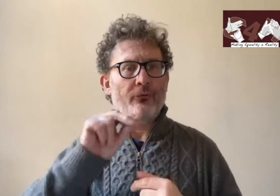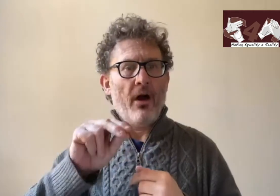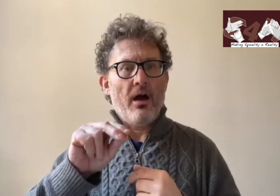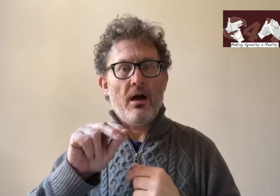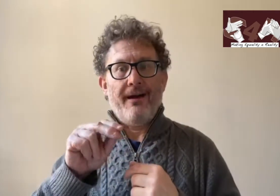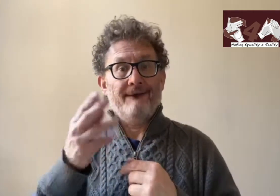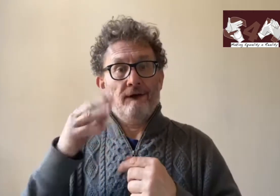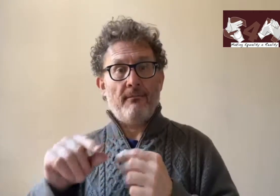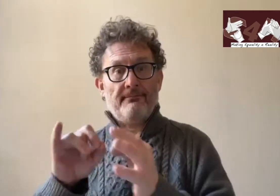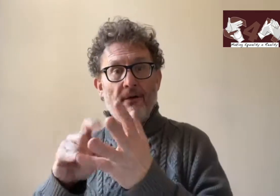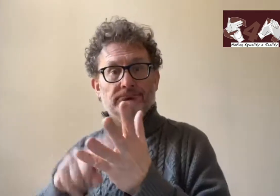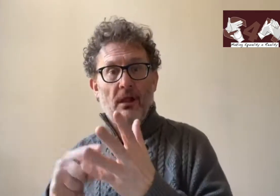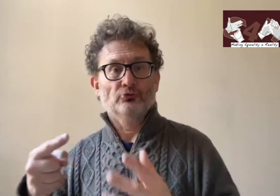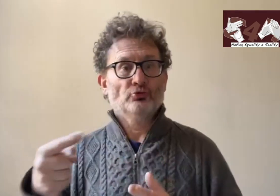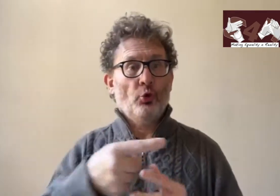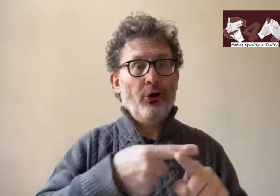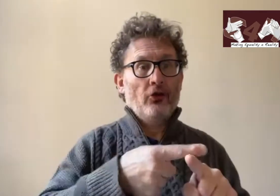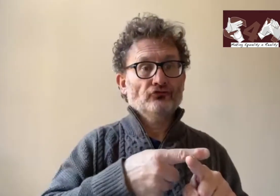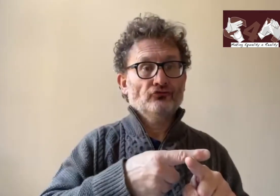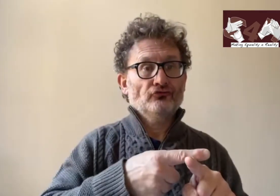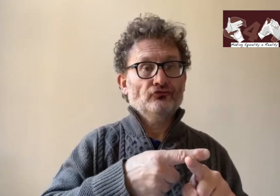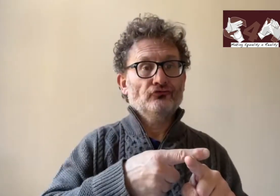to voiceover from BSL into English,